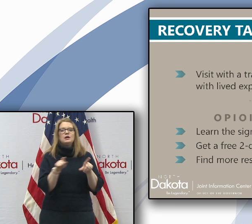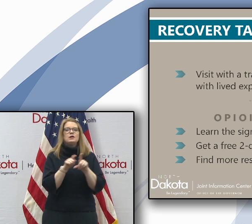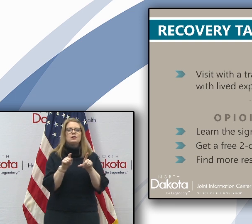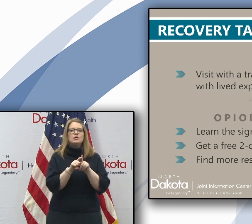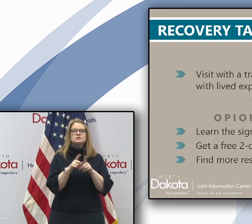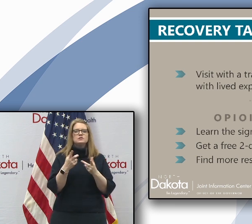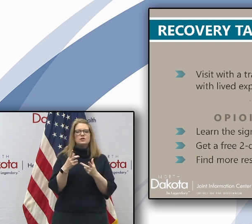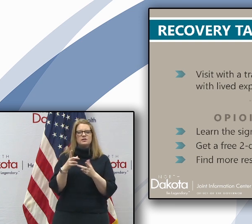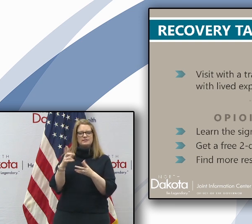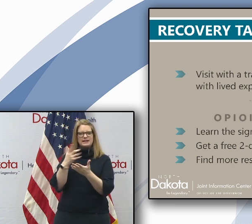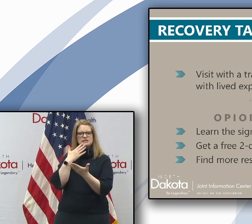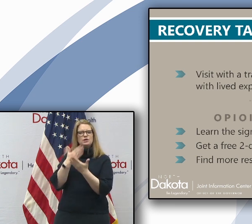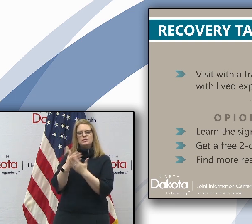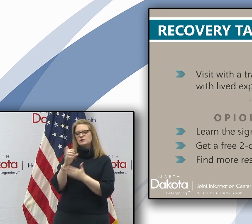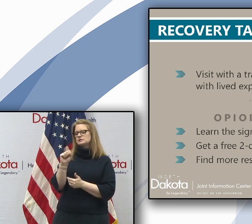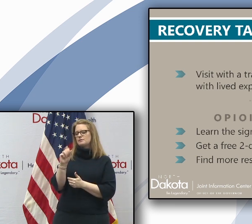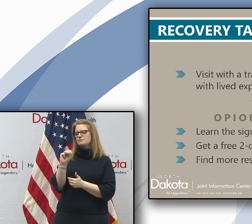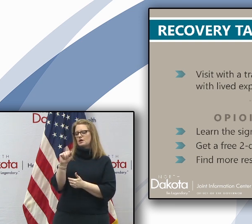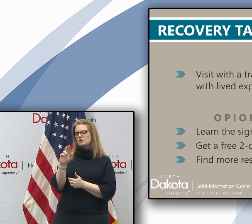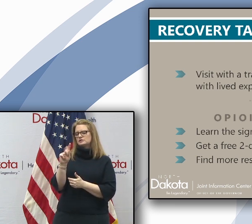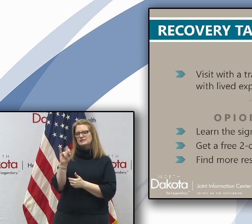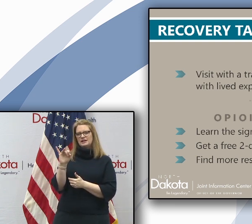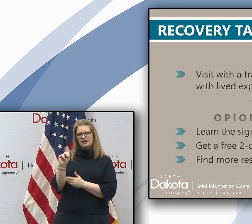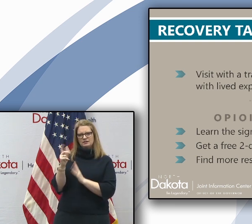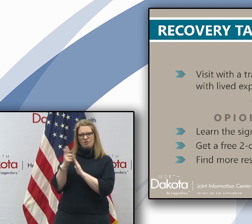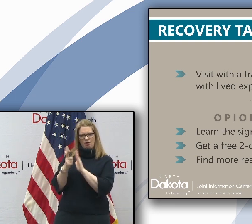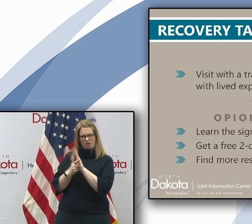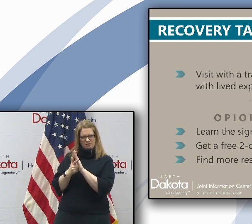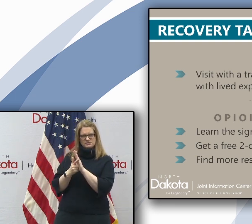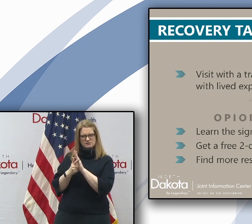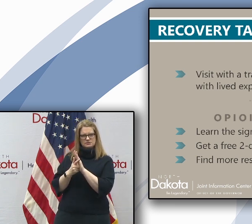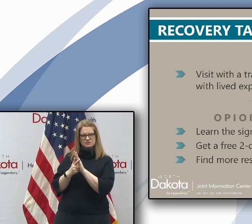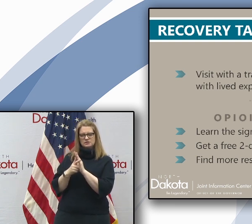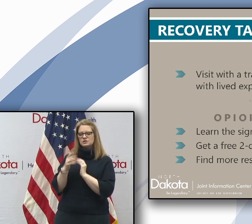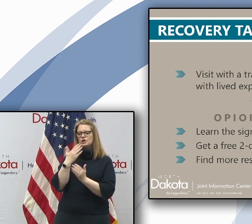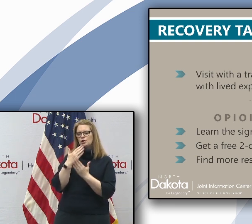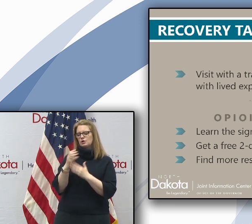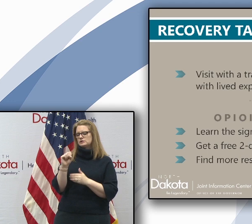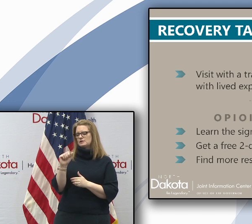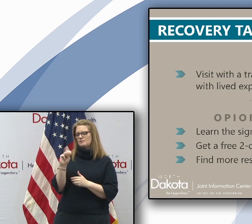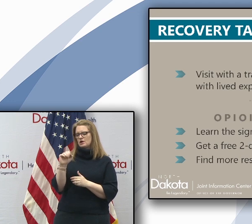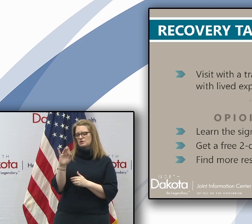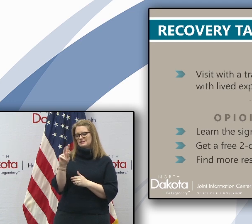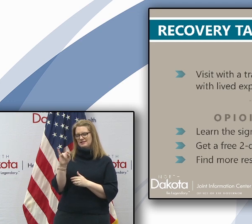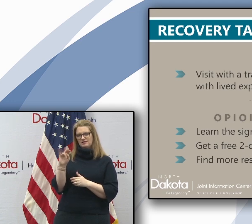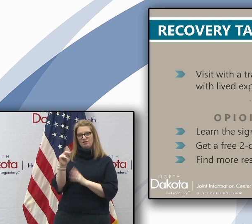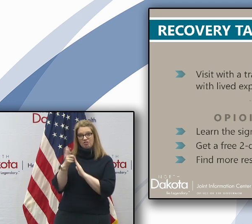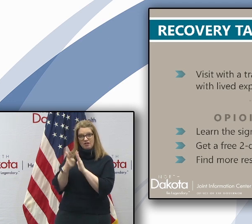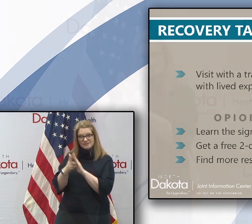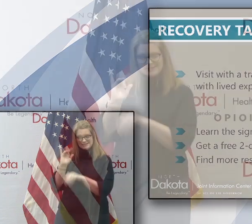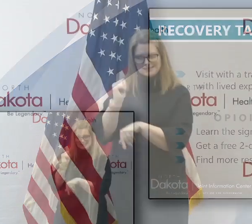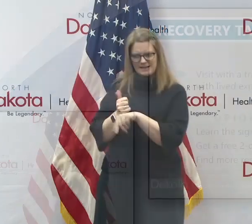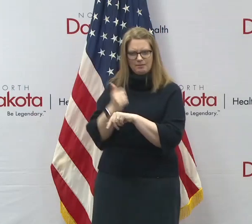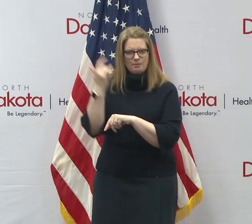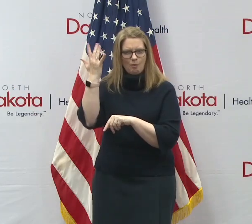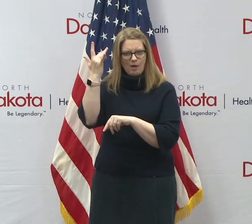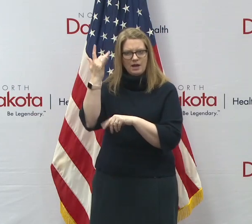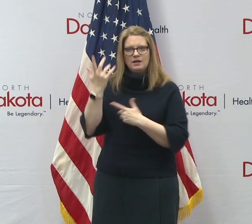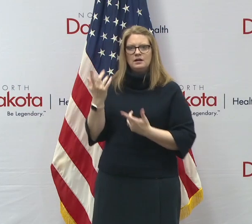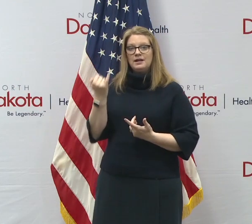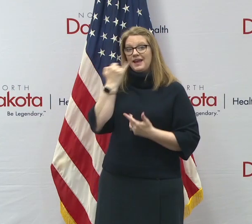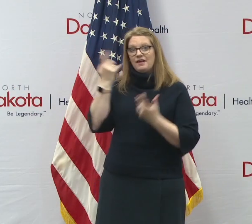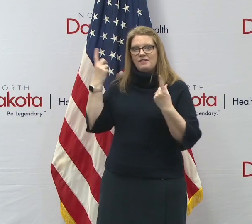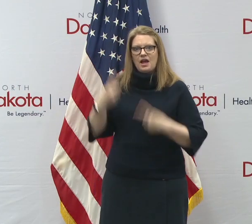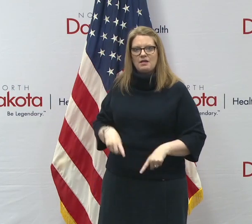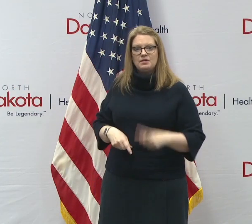Samaritan and Naloxone administration laws because a good, the Good Samaritan laws exist in North Dakota is if you're with someone and they